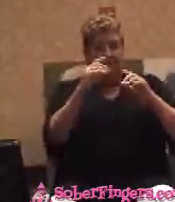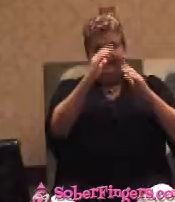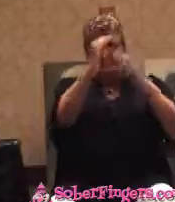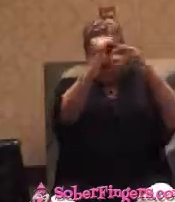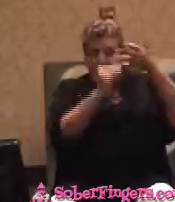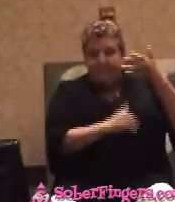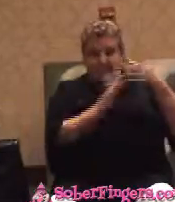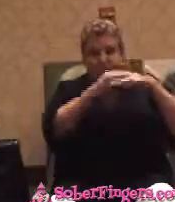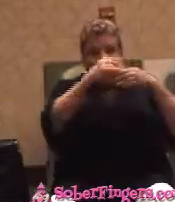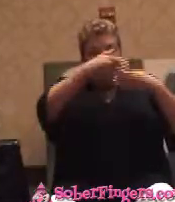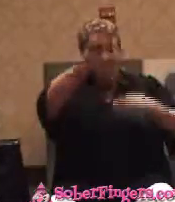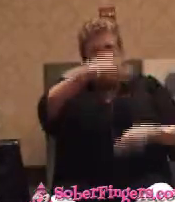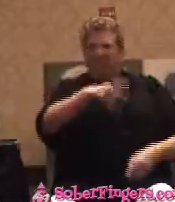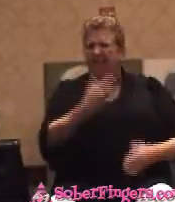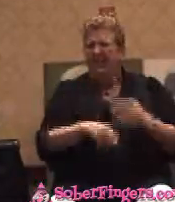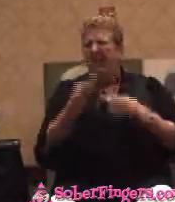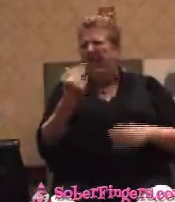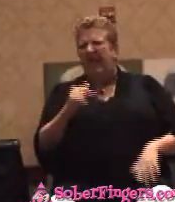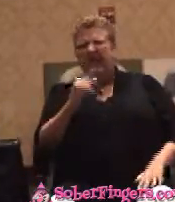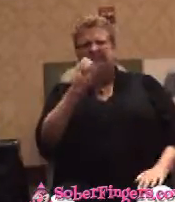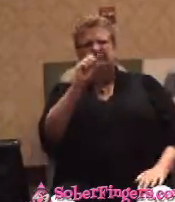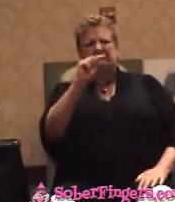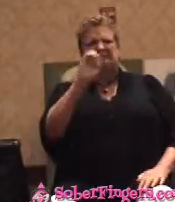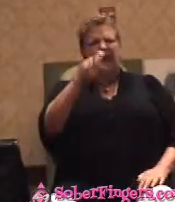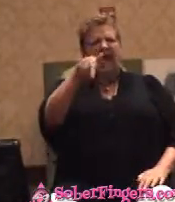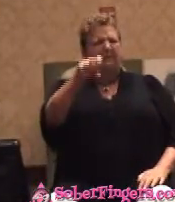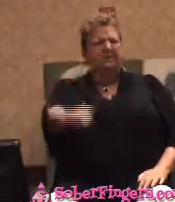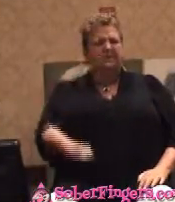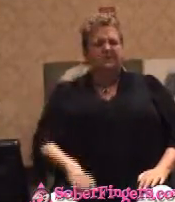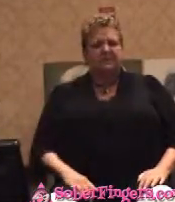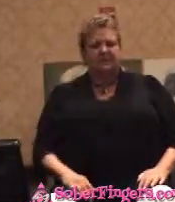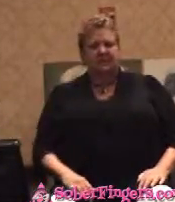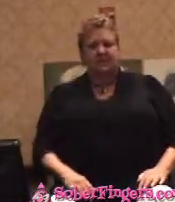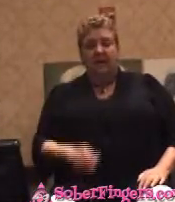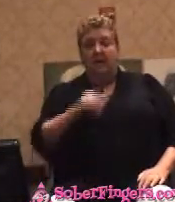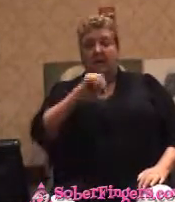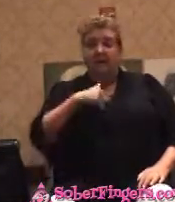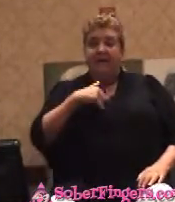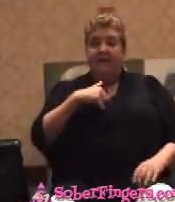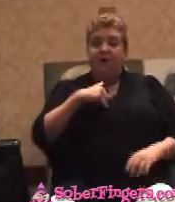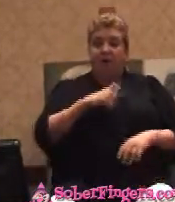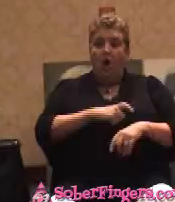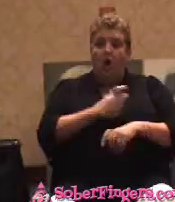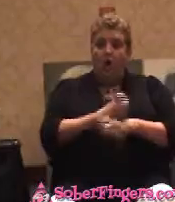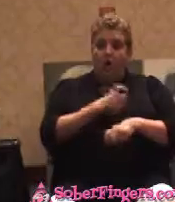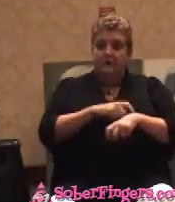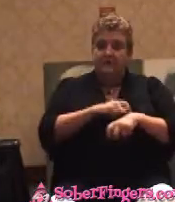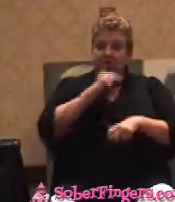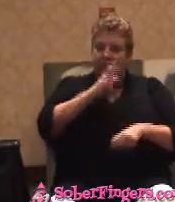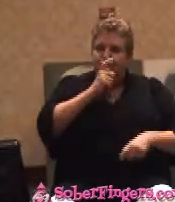The hell was the steps. I'm having trouble not giving a drink today. And they